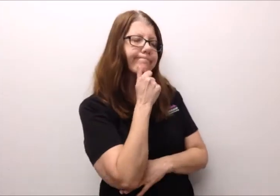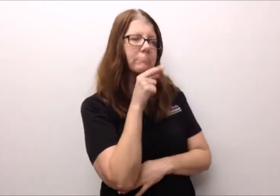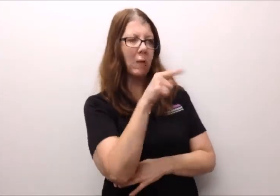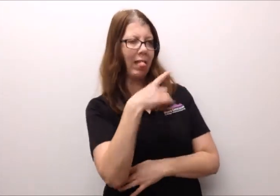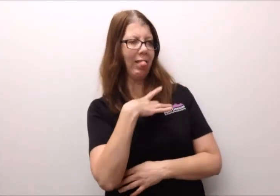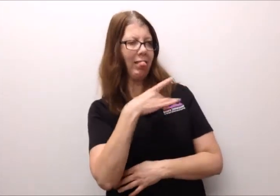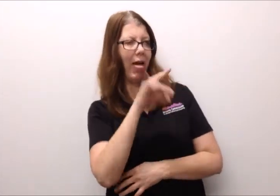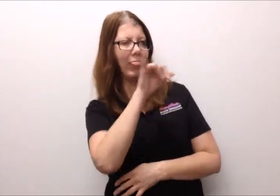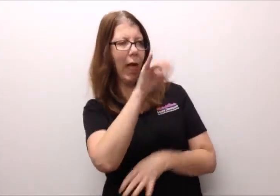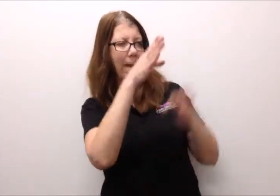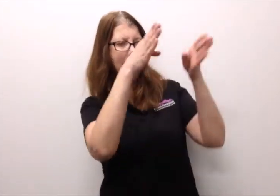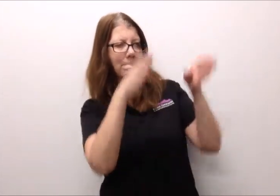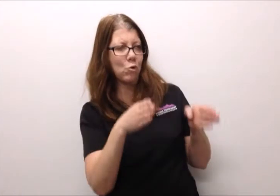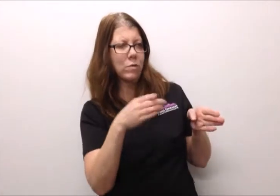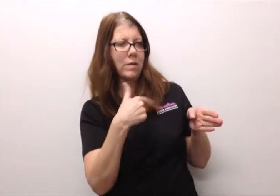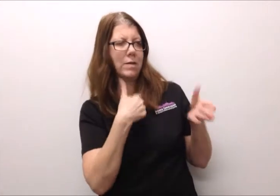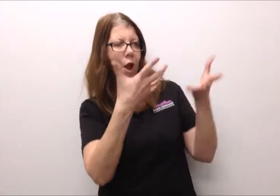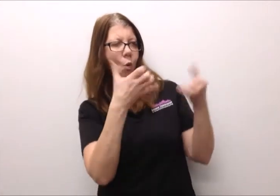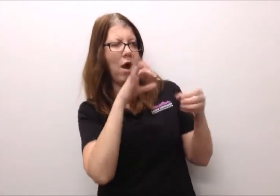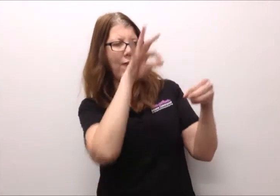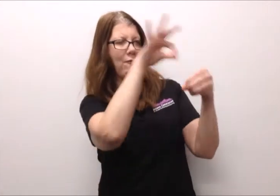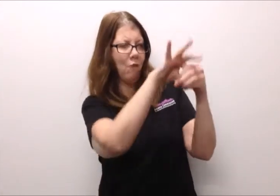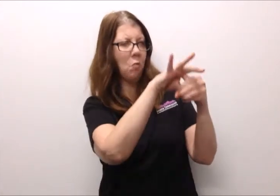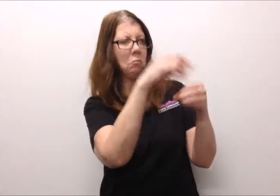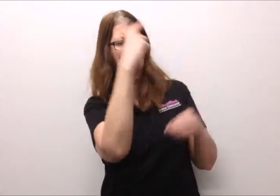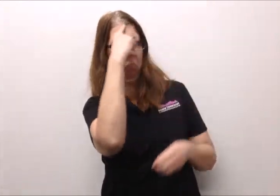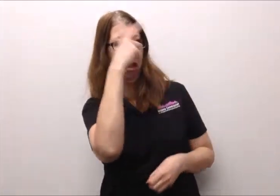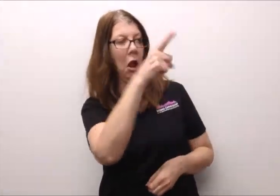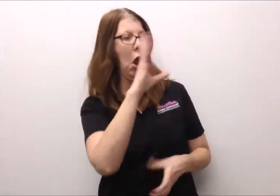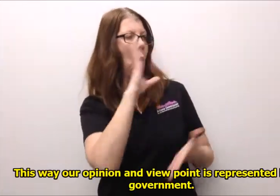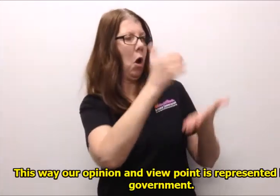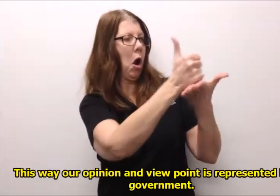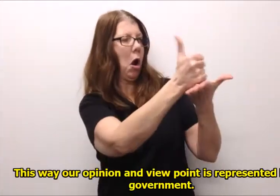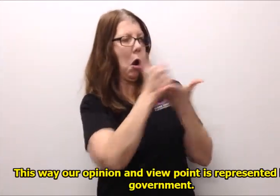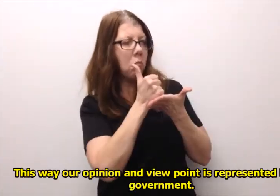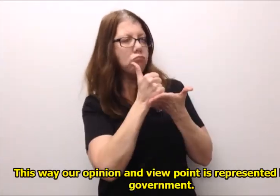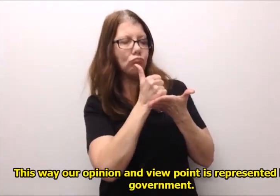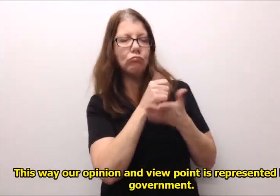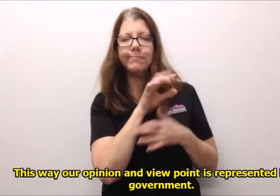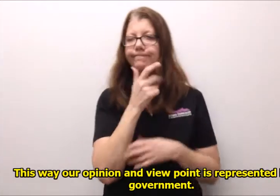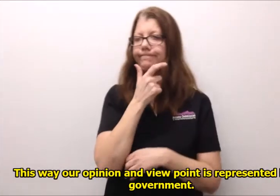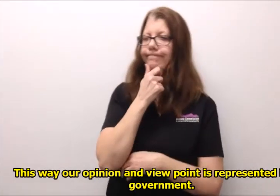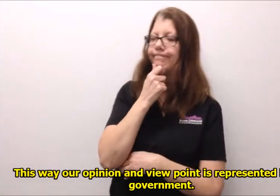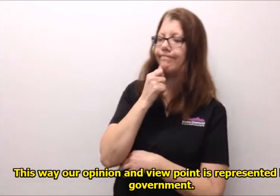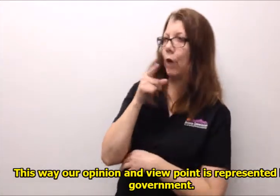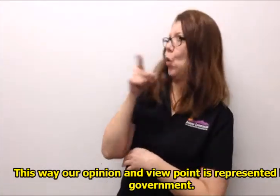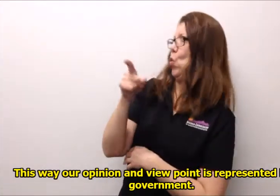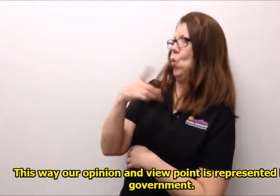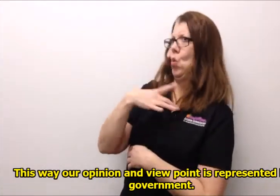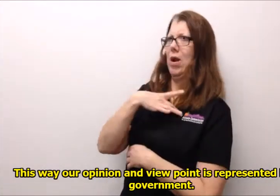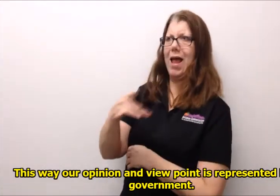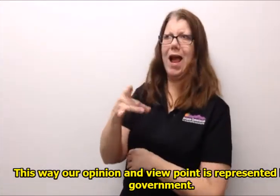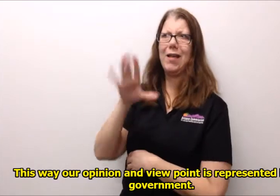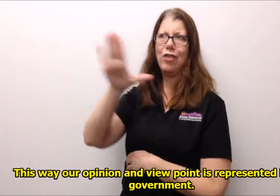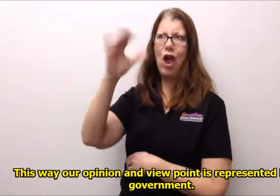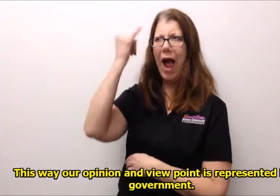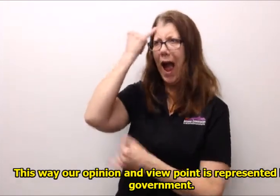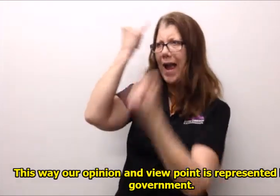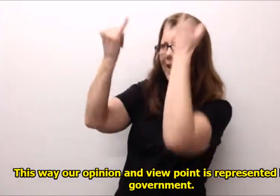this way our opinion and viewpoint is represented in